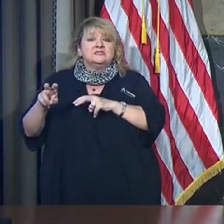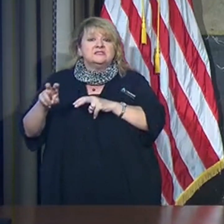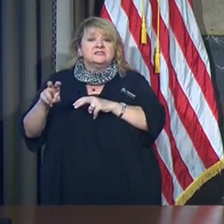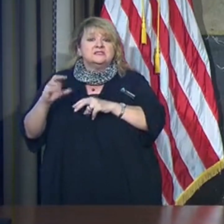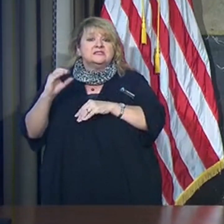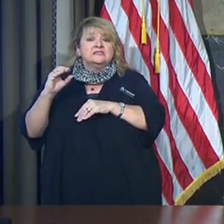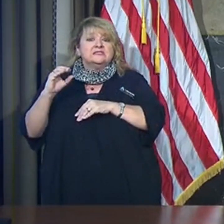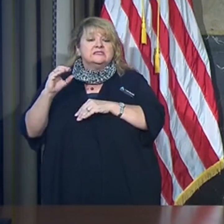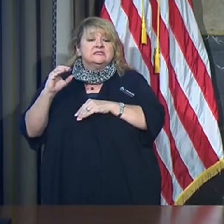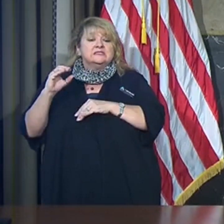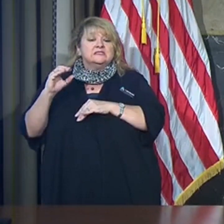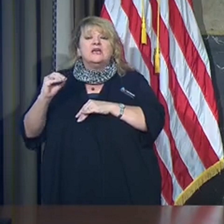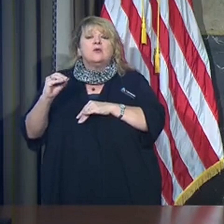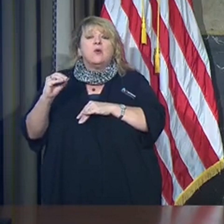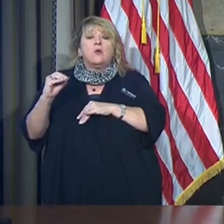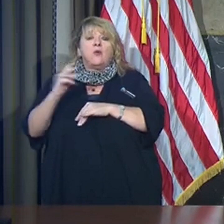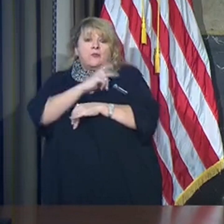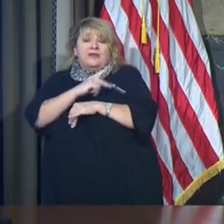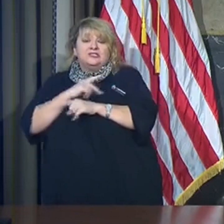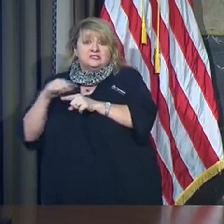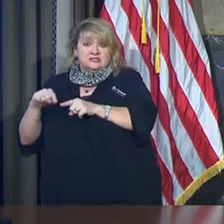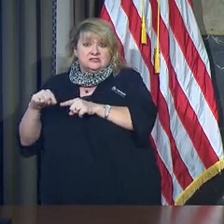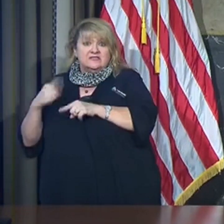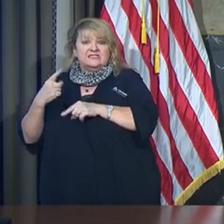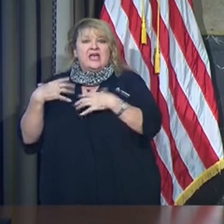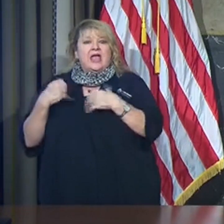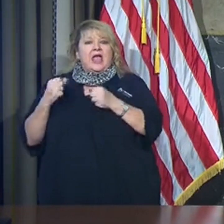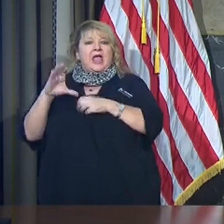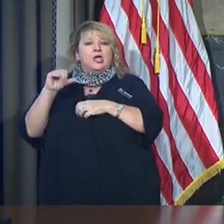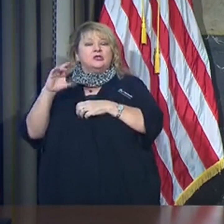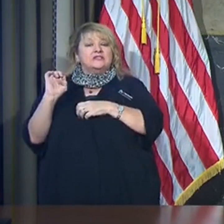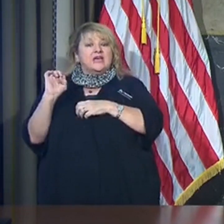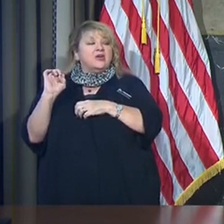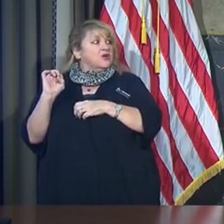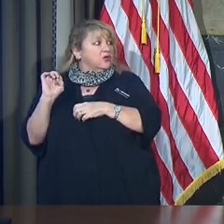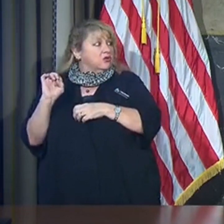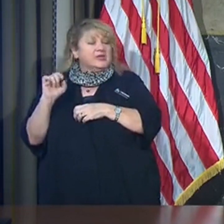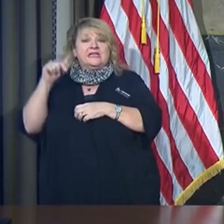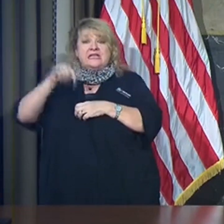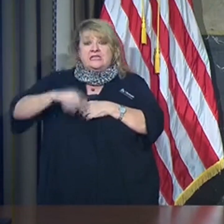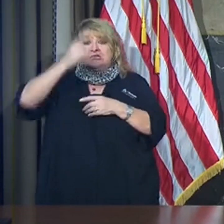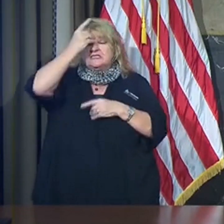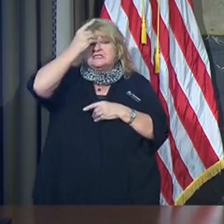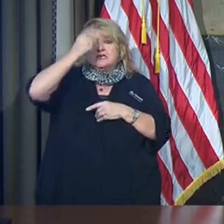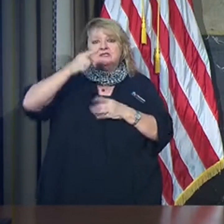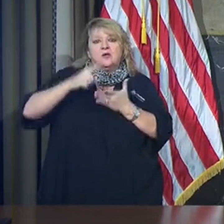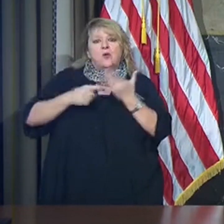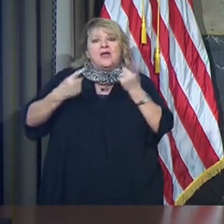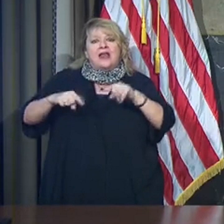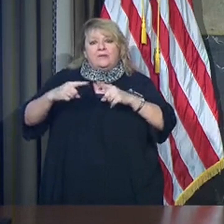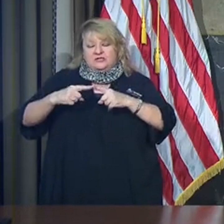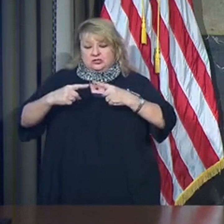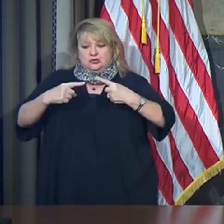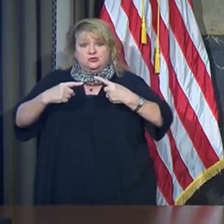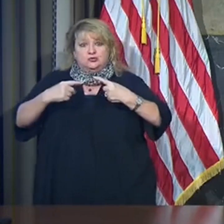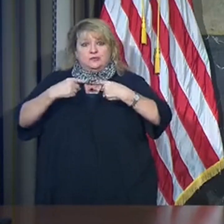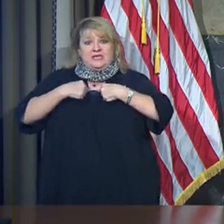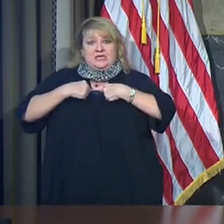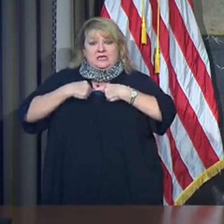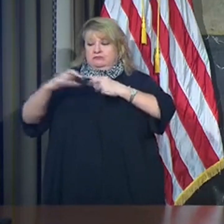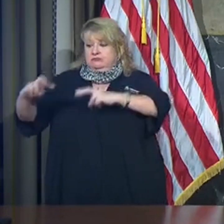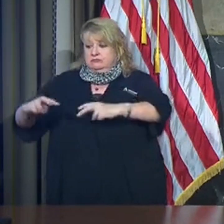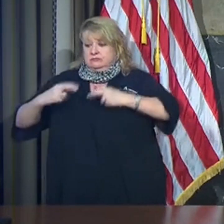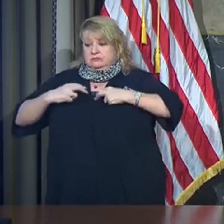And so as a health care worker, it's one of the things that you have a challenge to think about. Is in this disease, what happens to you and your exposure?